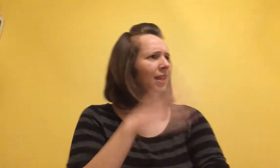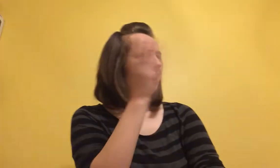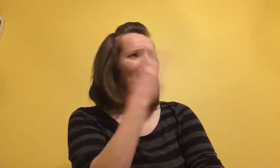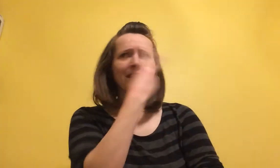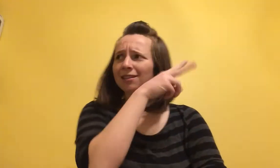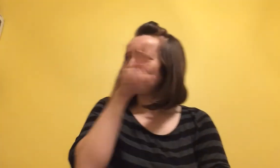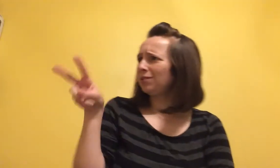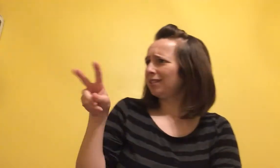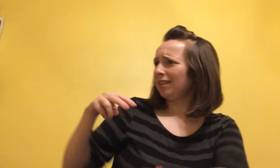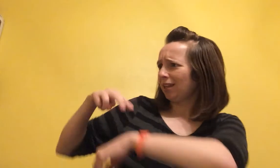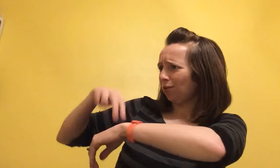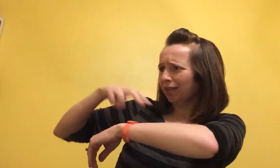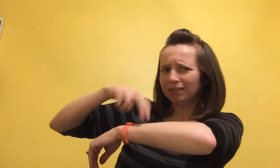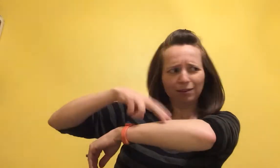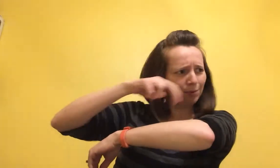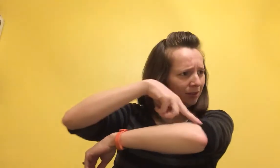hey did you see that grasshopper